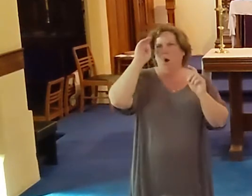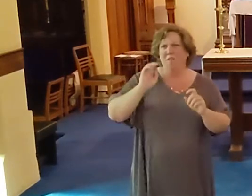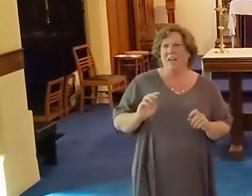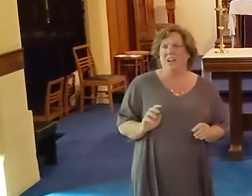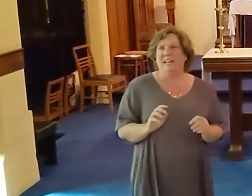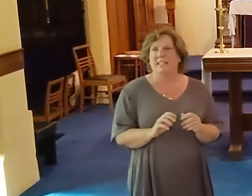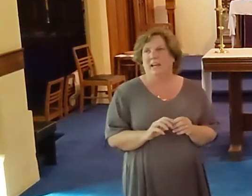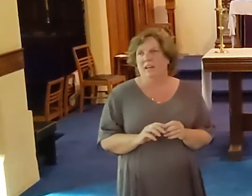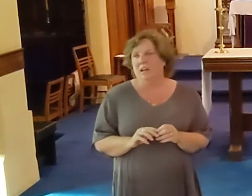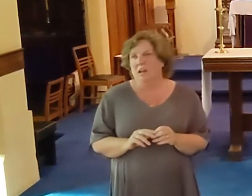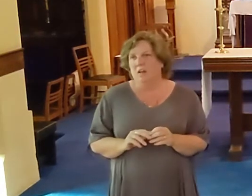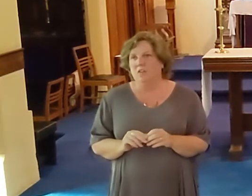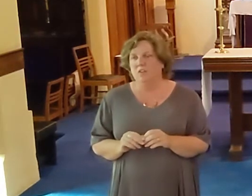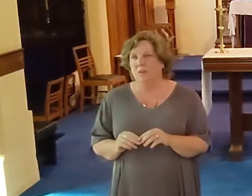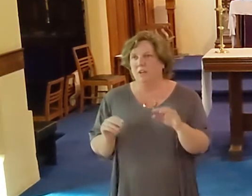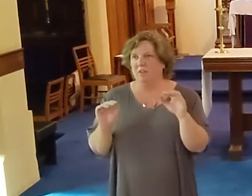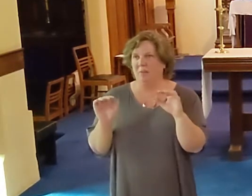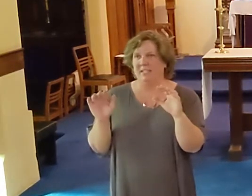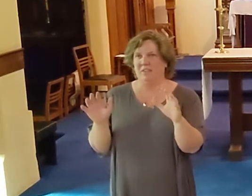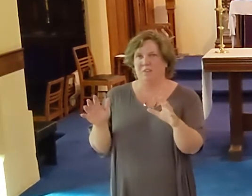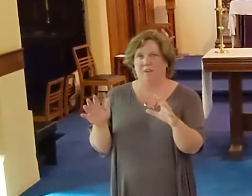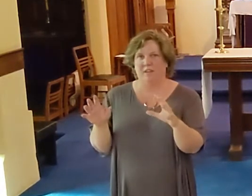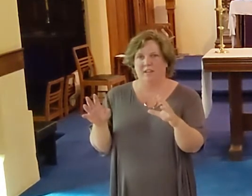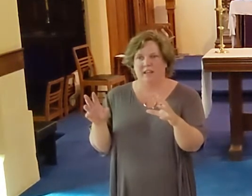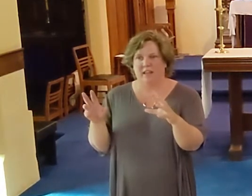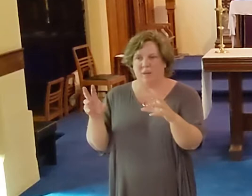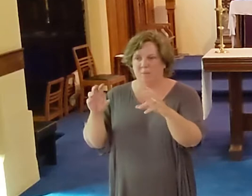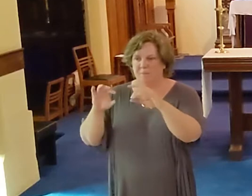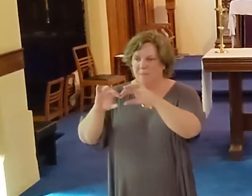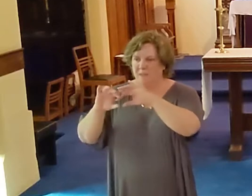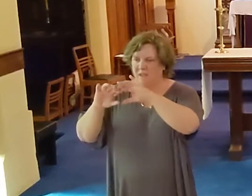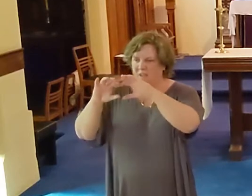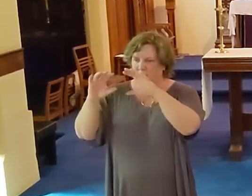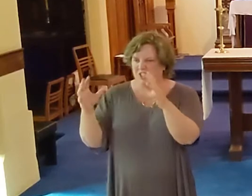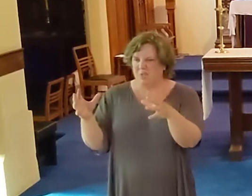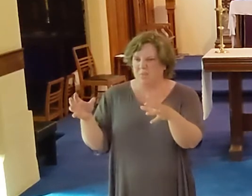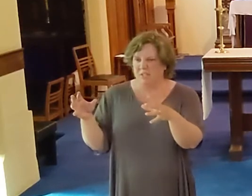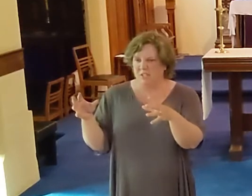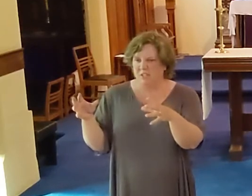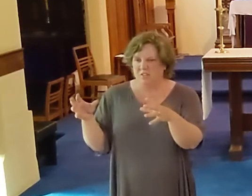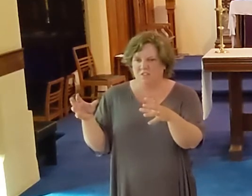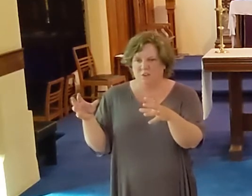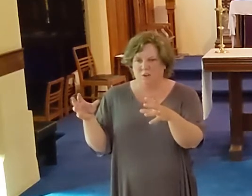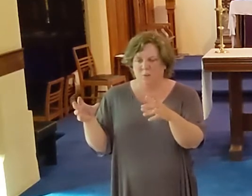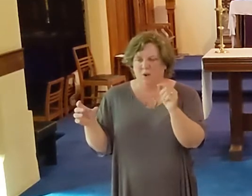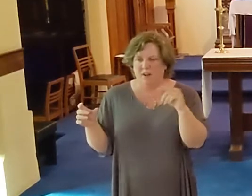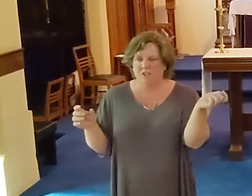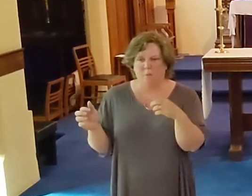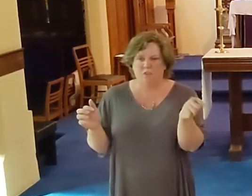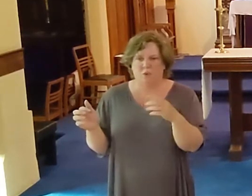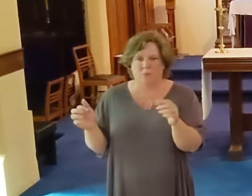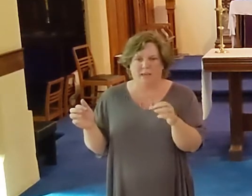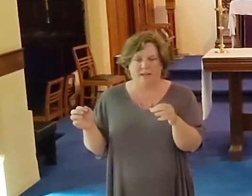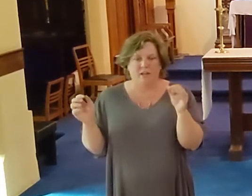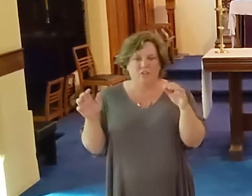me, Oh, I've got an idea. I'm going to do something different in the bridgey bit of the song. We don't